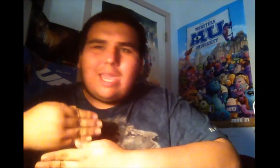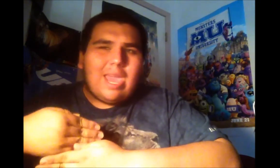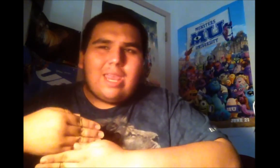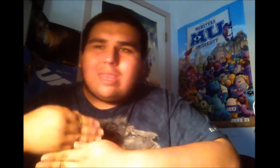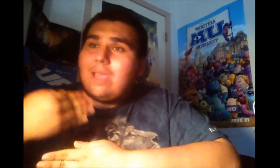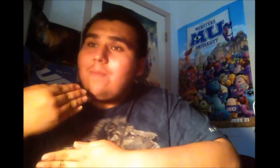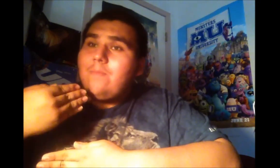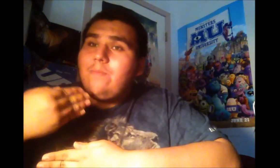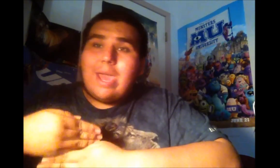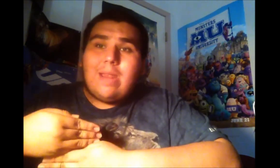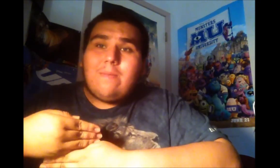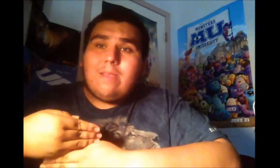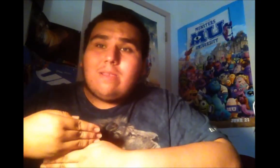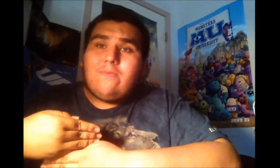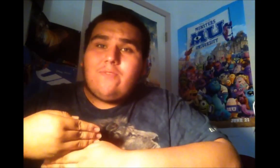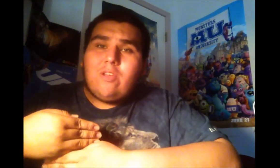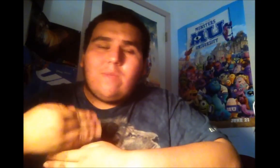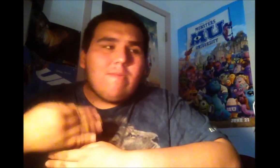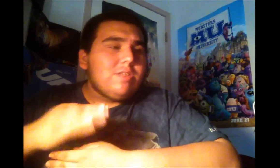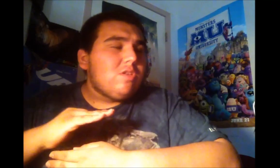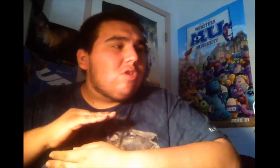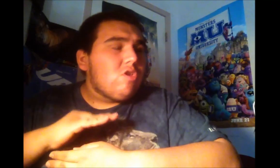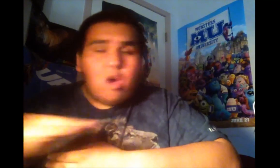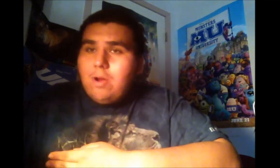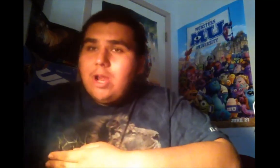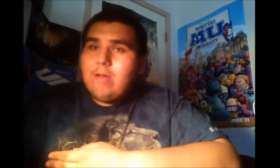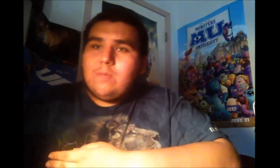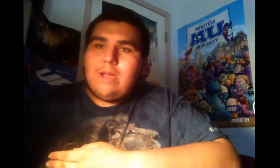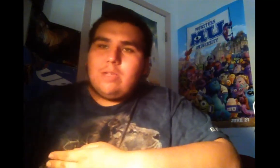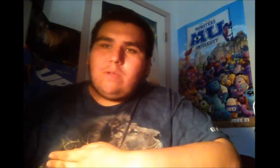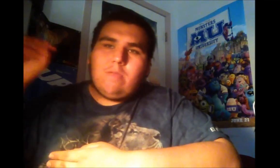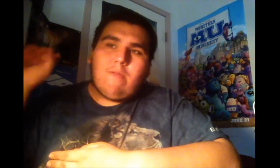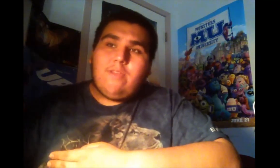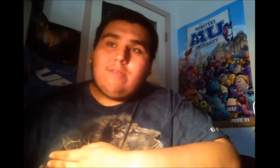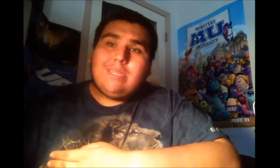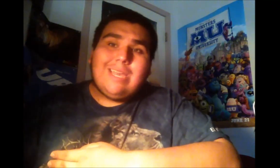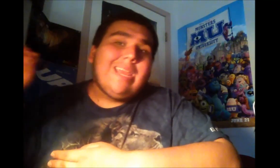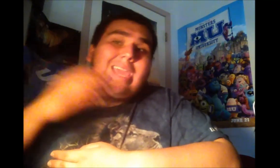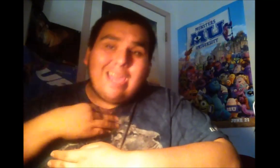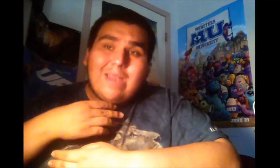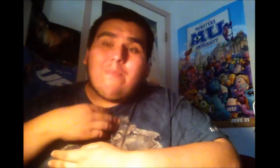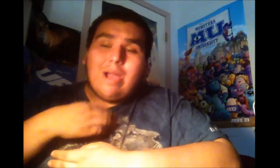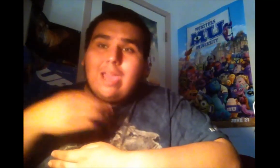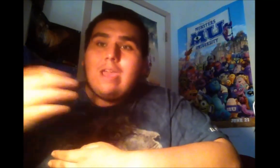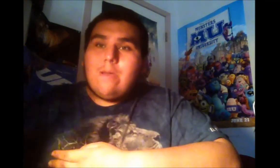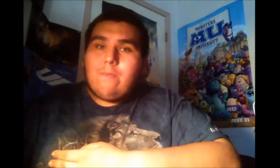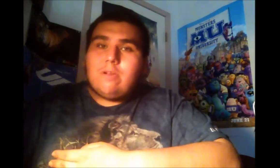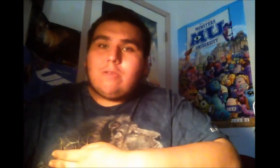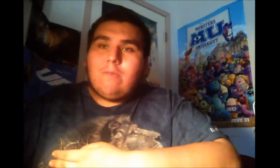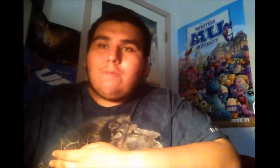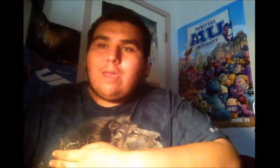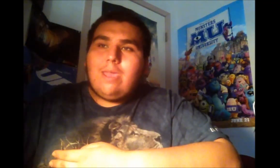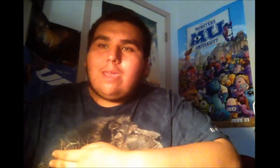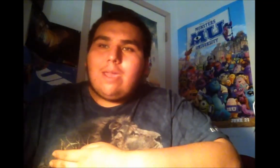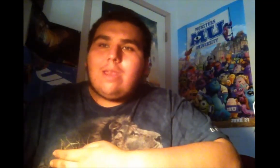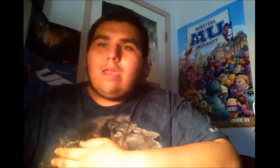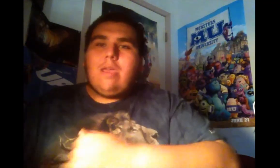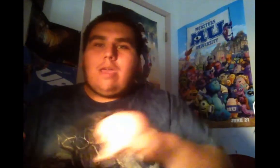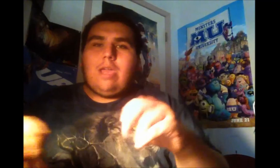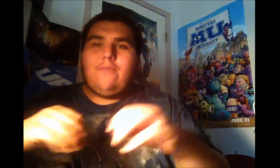anything bad about this film. It was nowhere near as bad as what the review said, in my personal opinion. It's